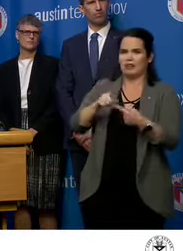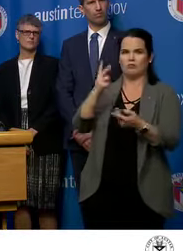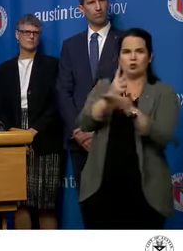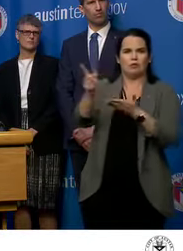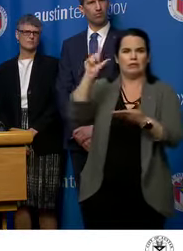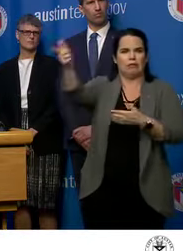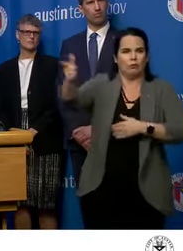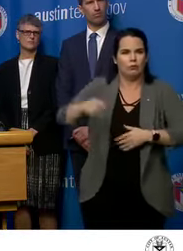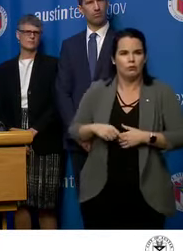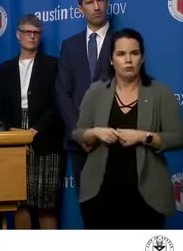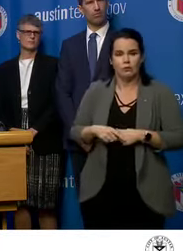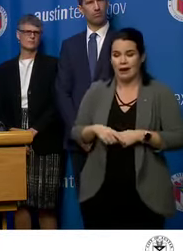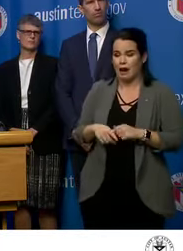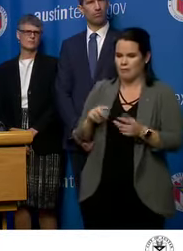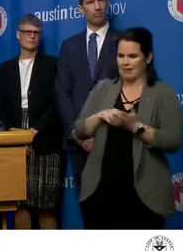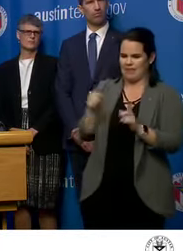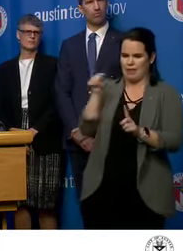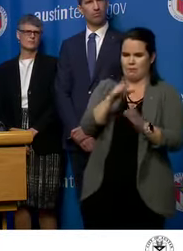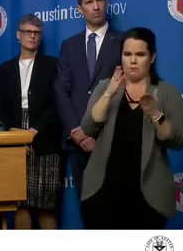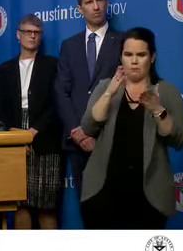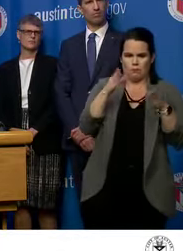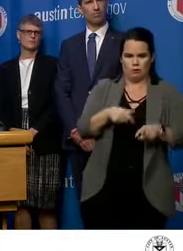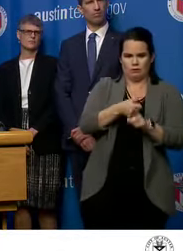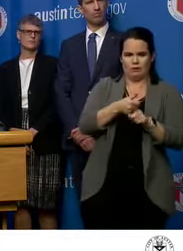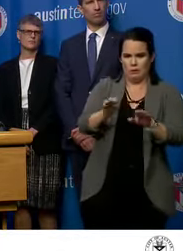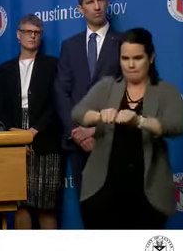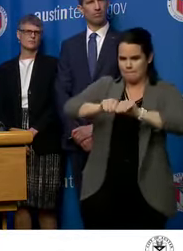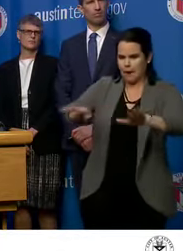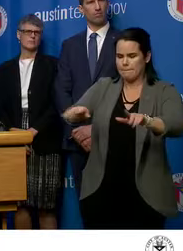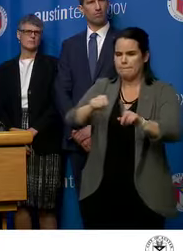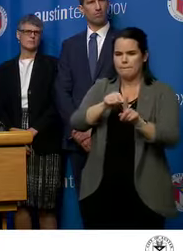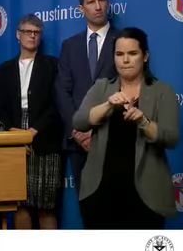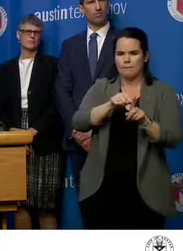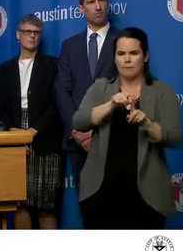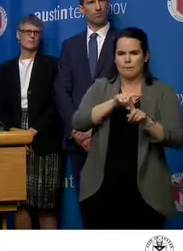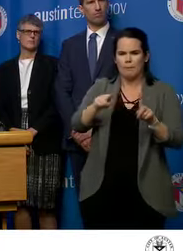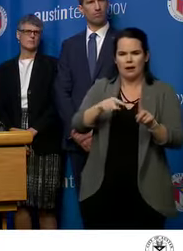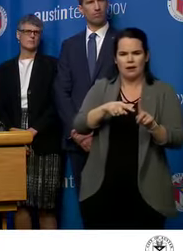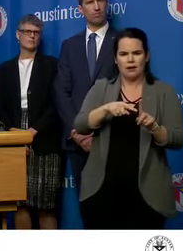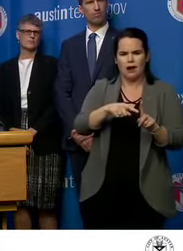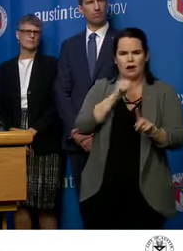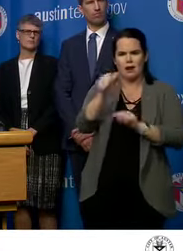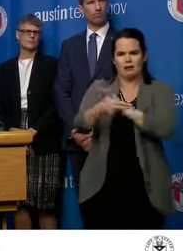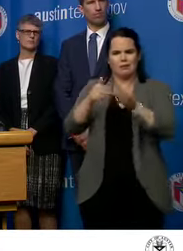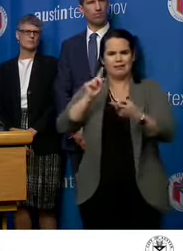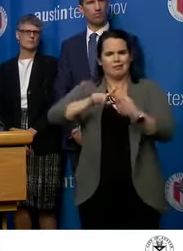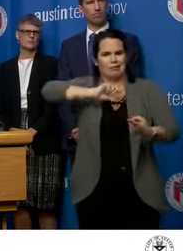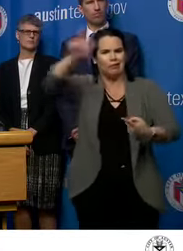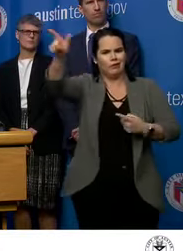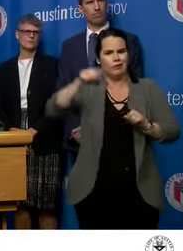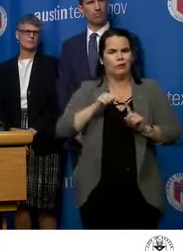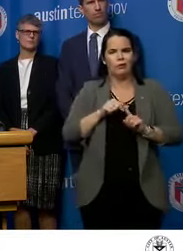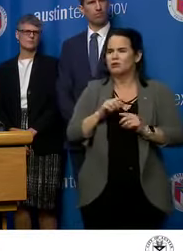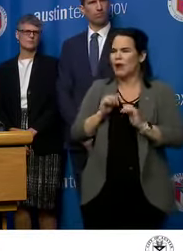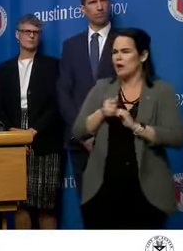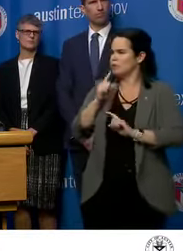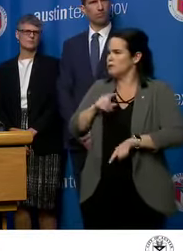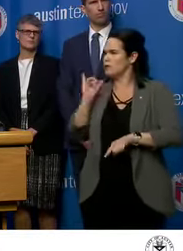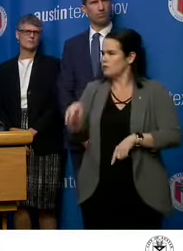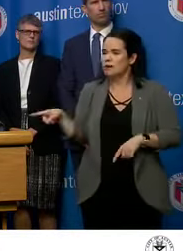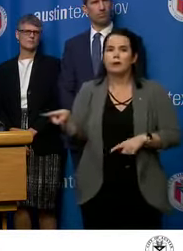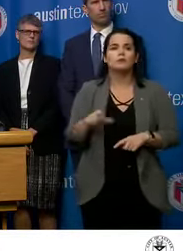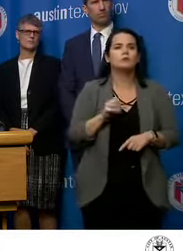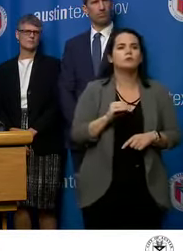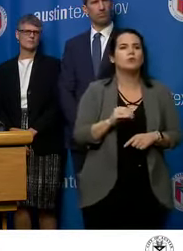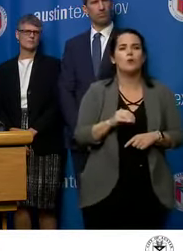had spread the disease. so what, what's, how are y'all responding to that scenario? And I have a question also for the mayor, which is, is the city